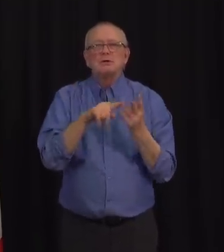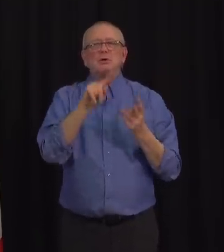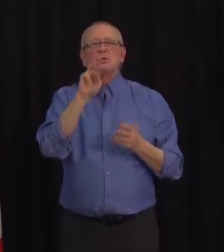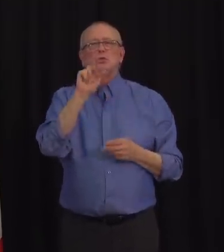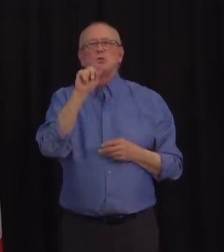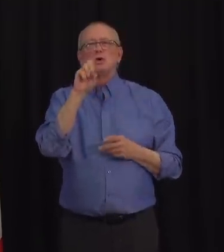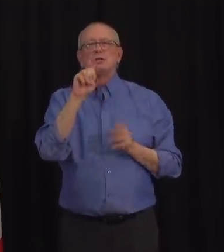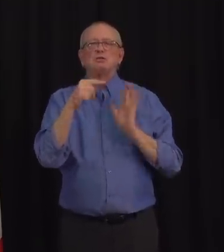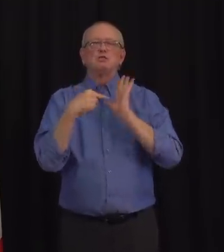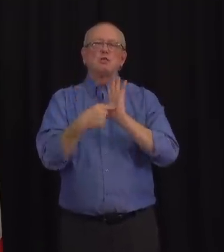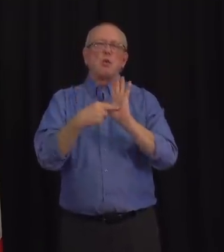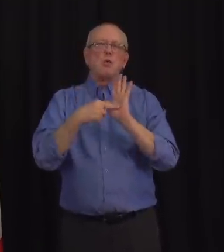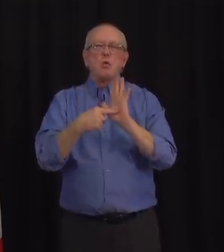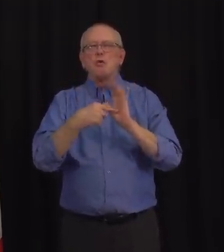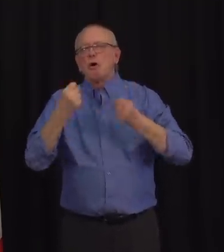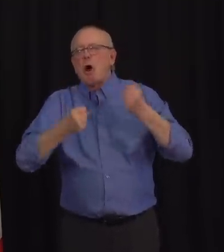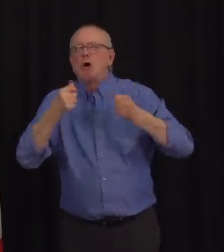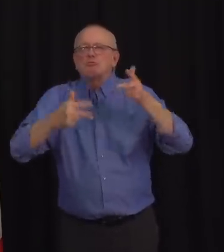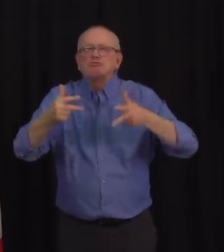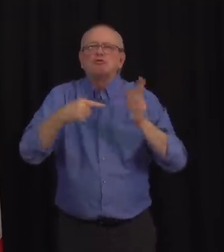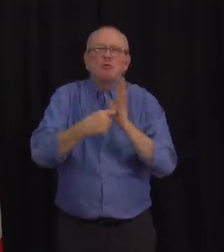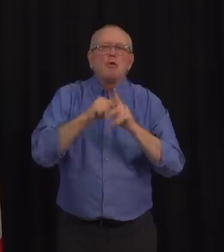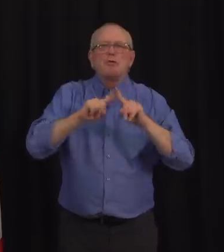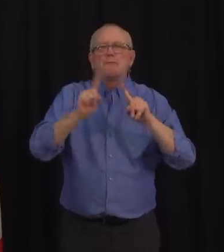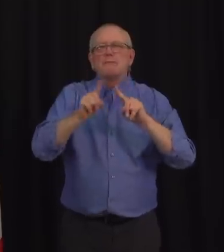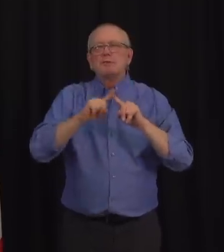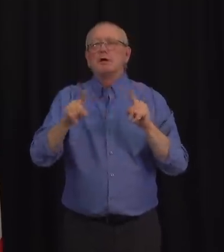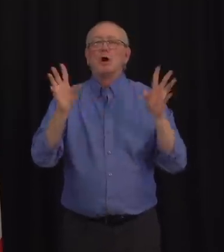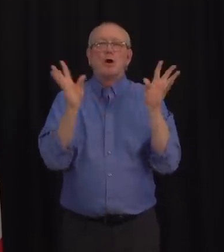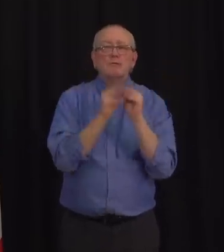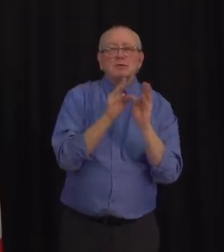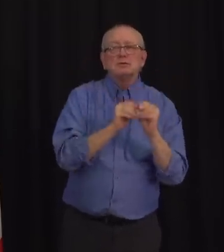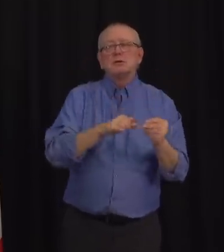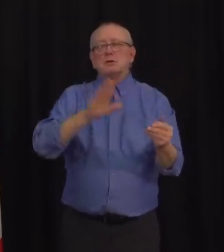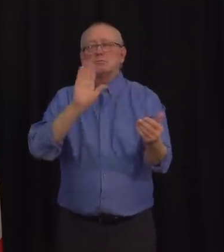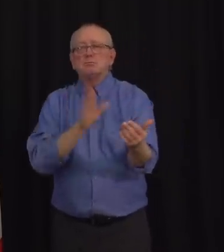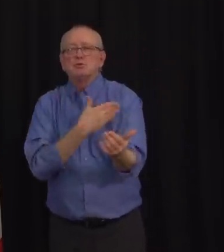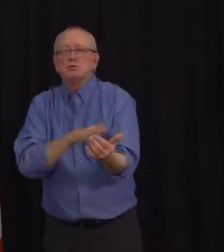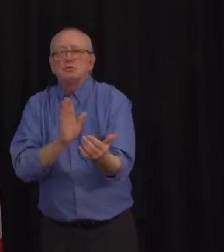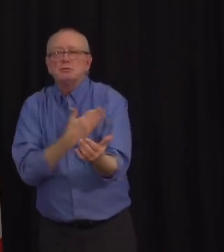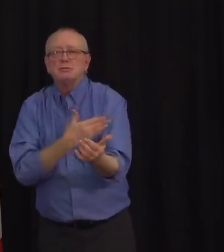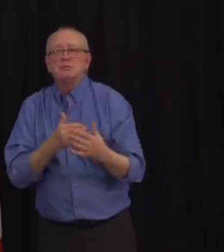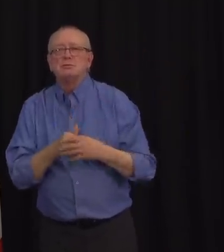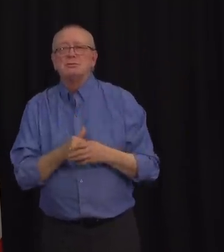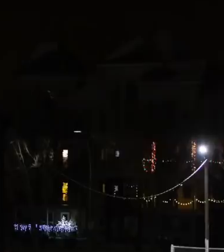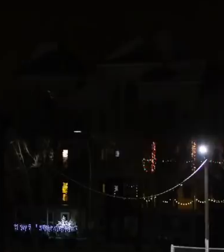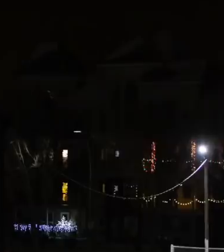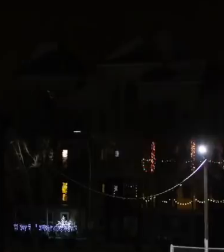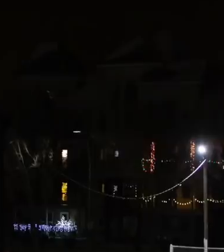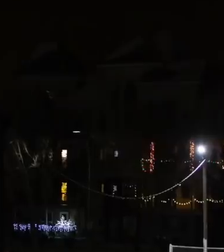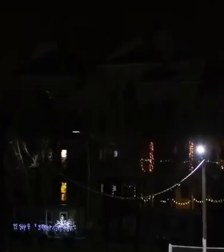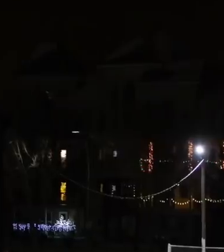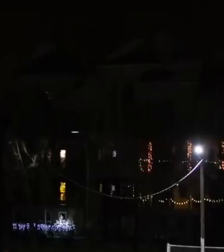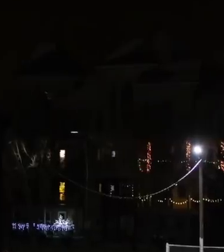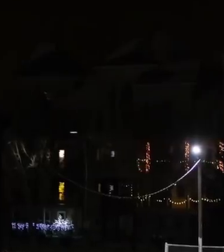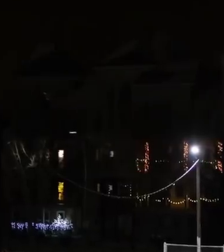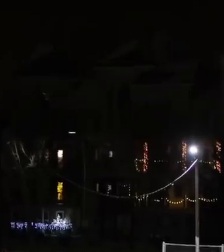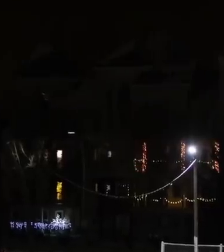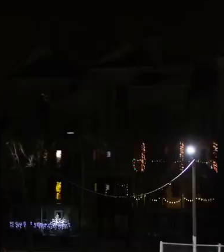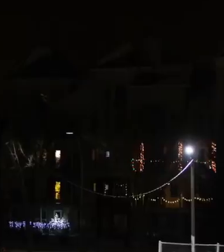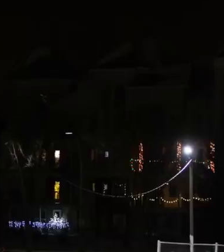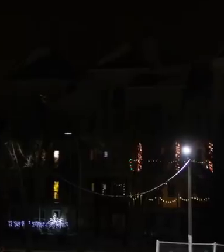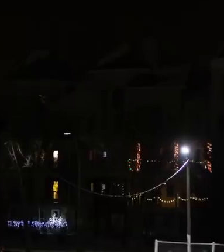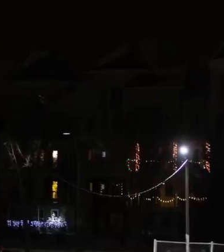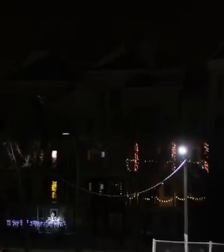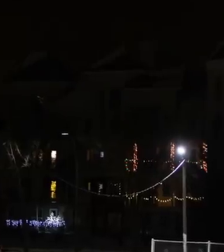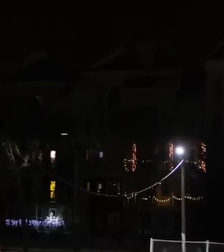community centres. Children's play places and indoor playgrounds must also close. All levels of team and